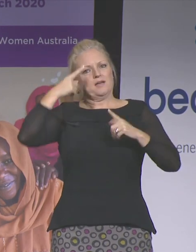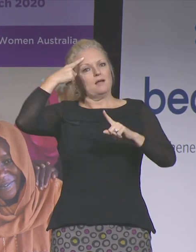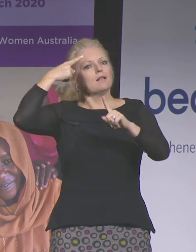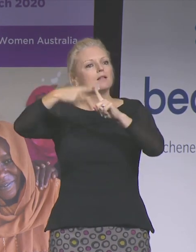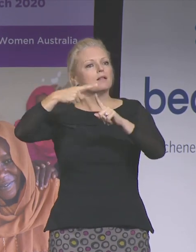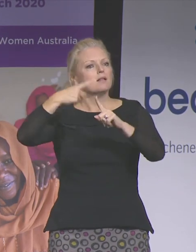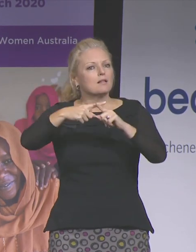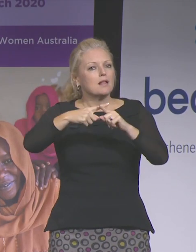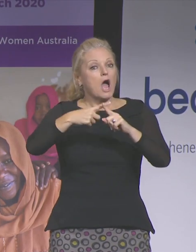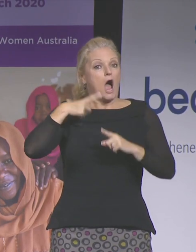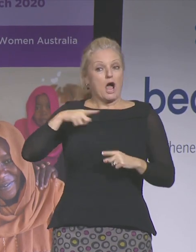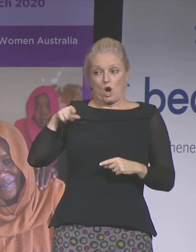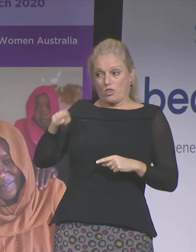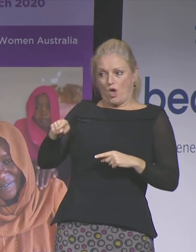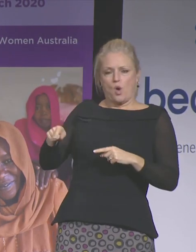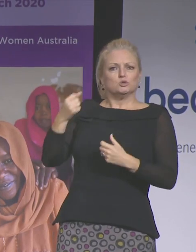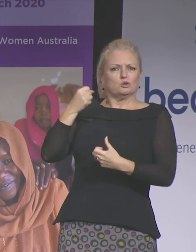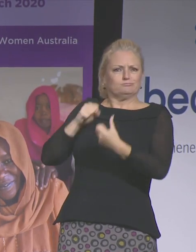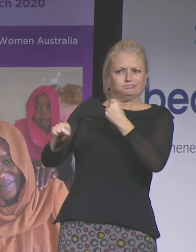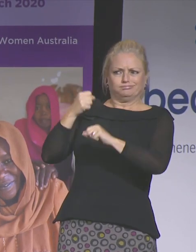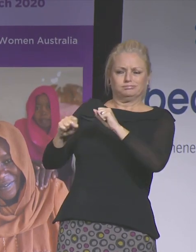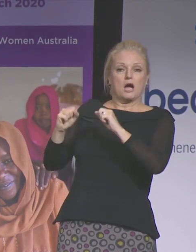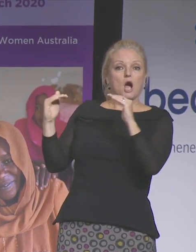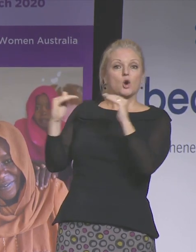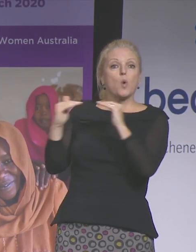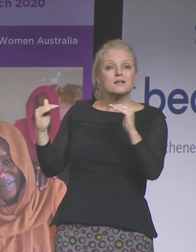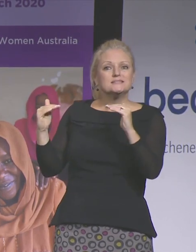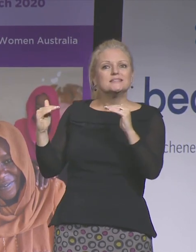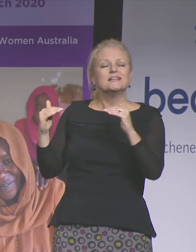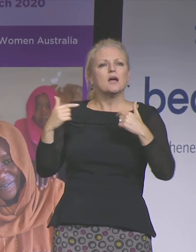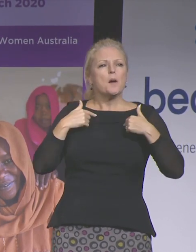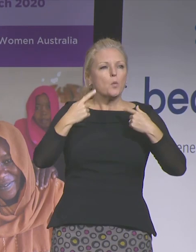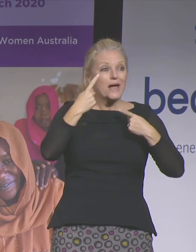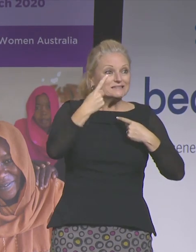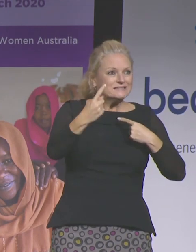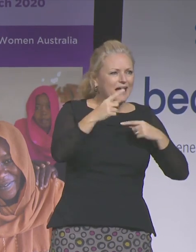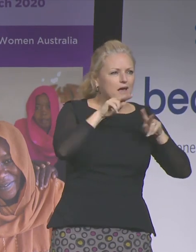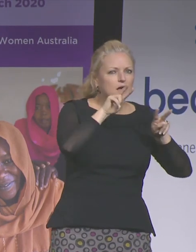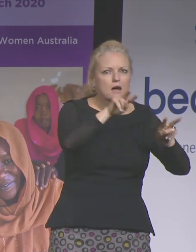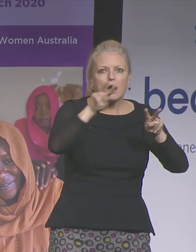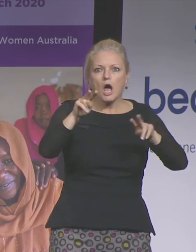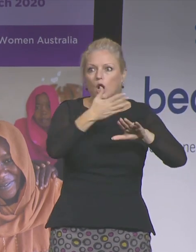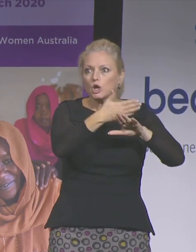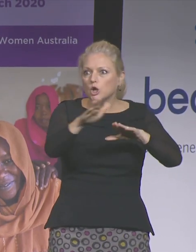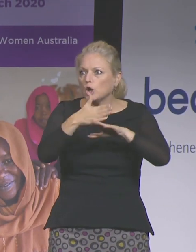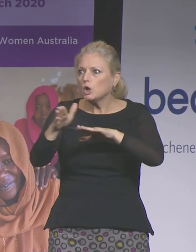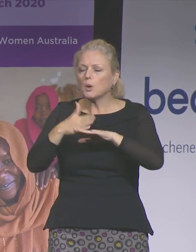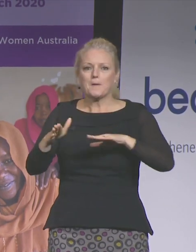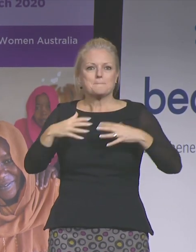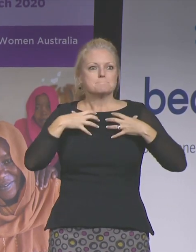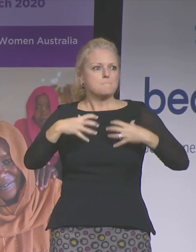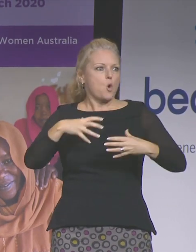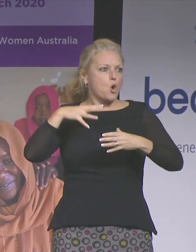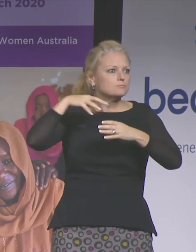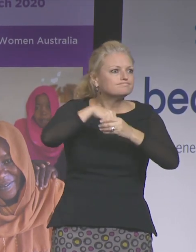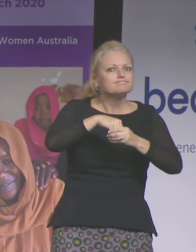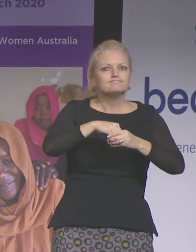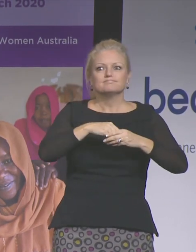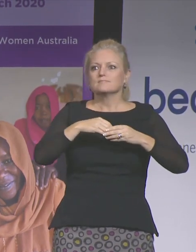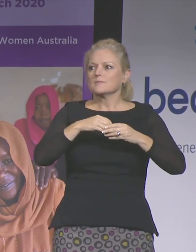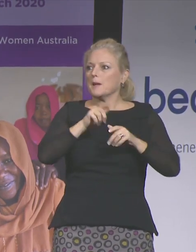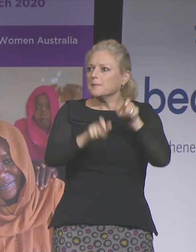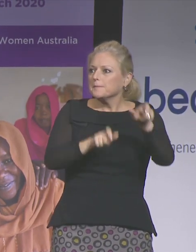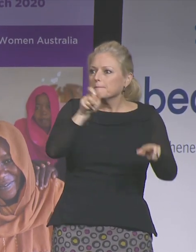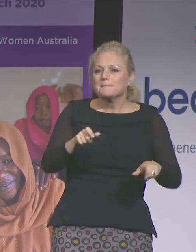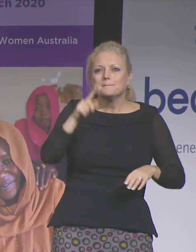equality all across the globe, we're also witnessing new and creative forms of civic participation and action. From the